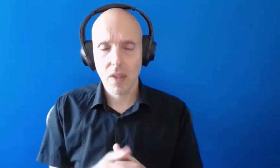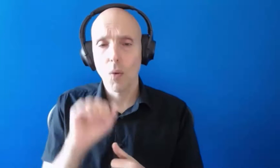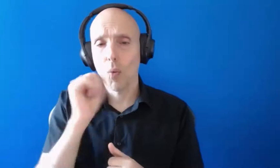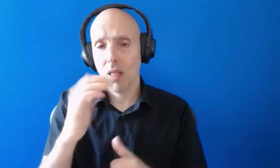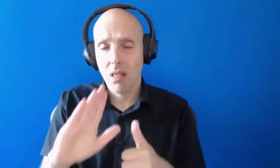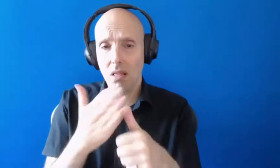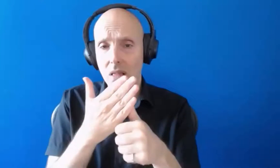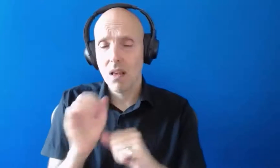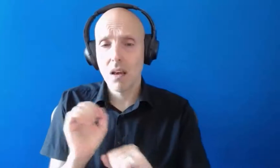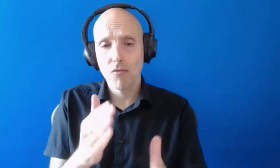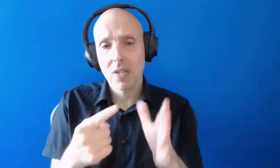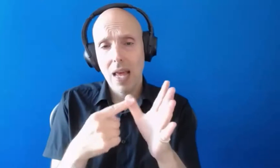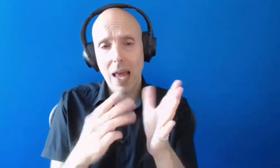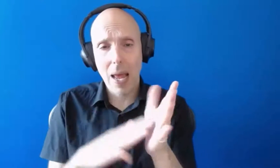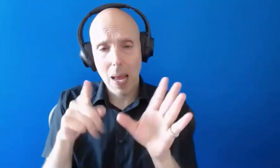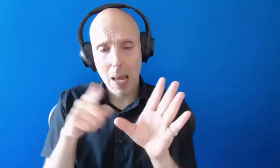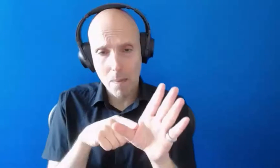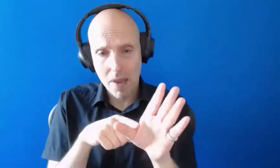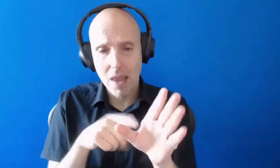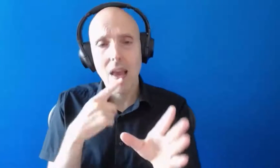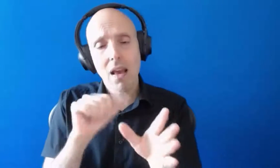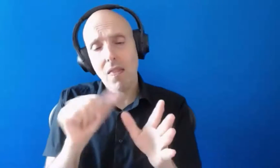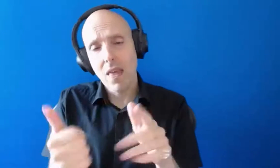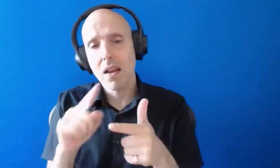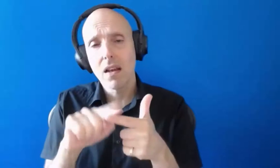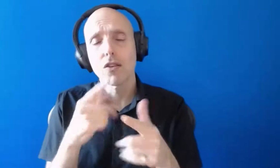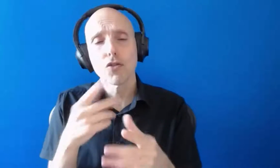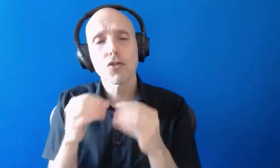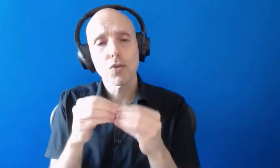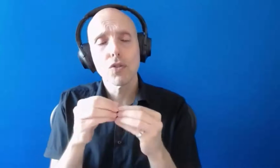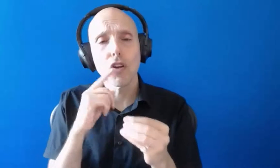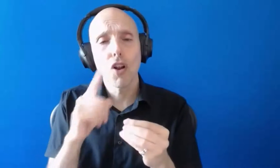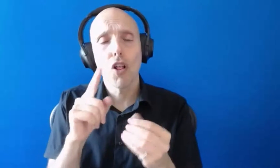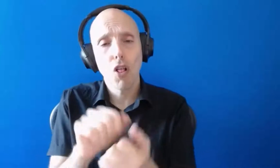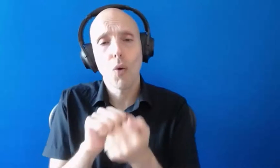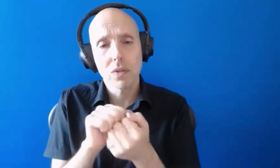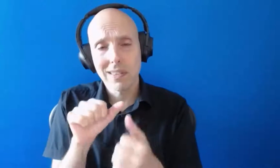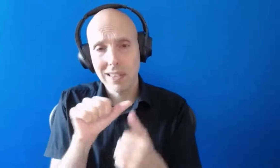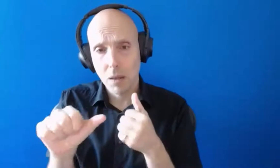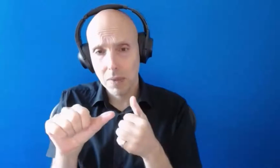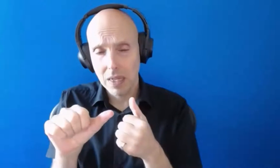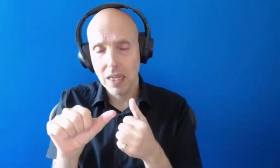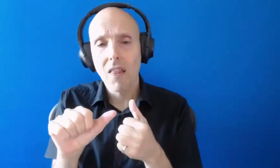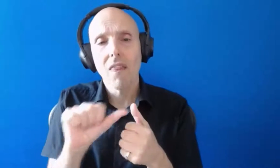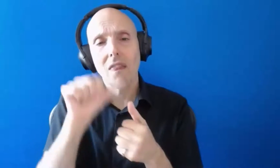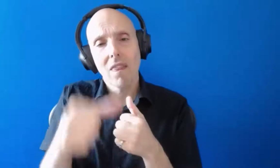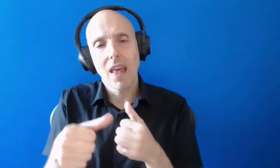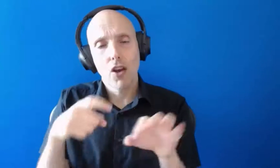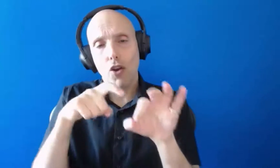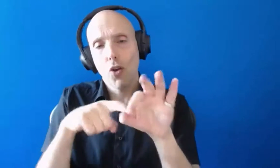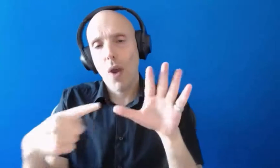and from a student loans company and there will be a Q&A session.